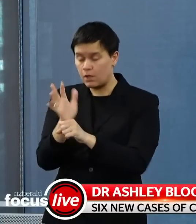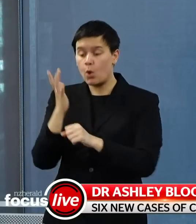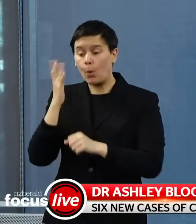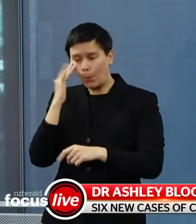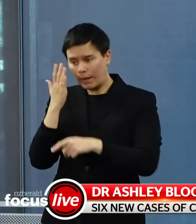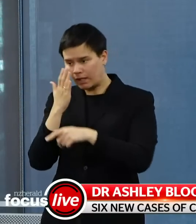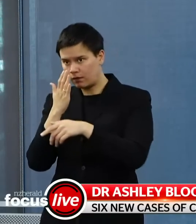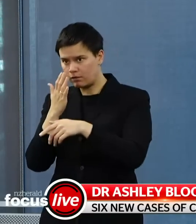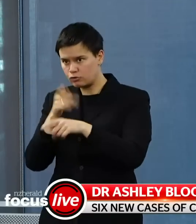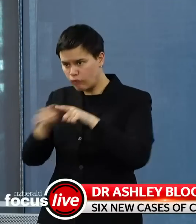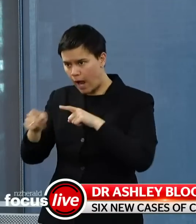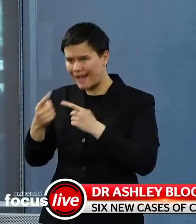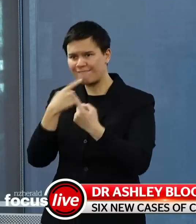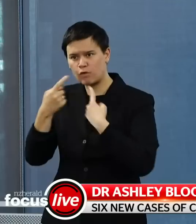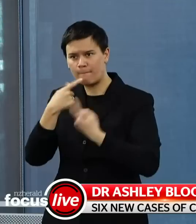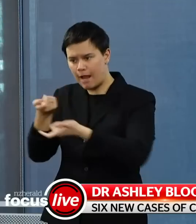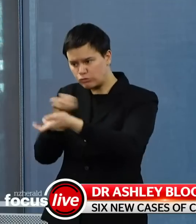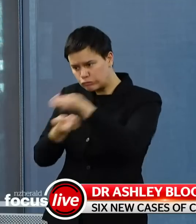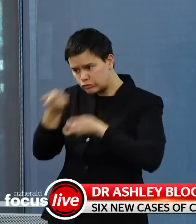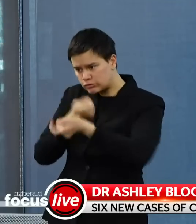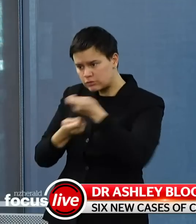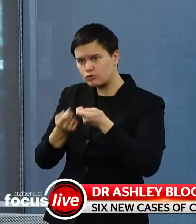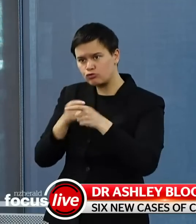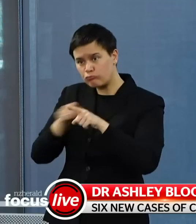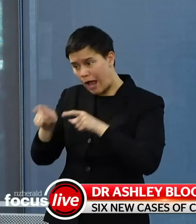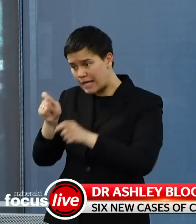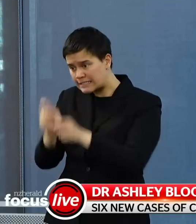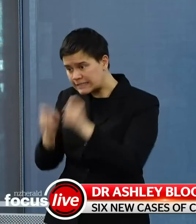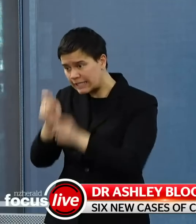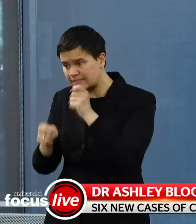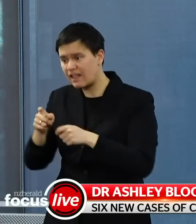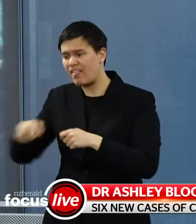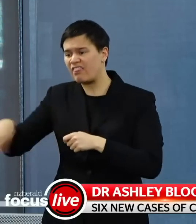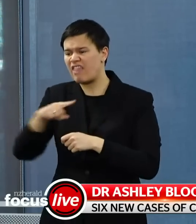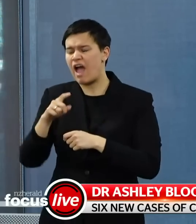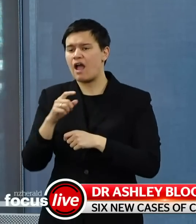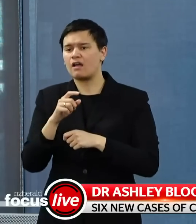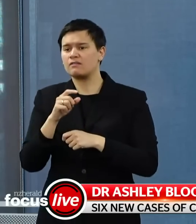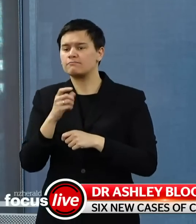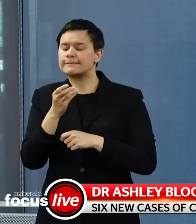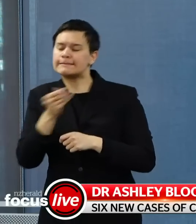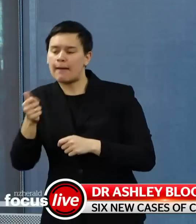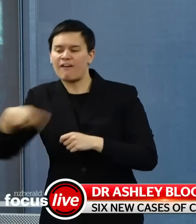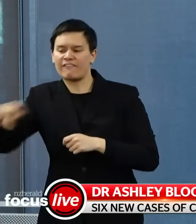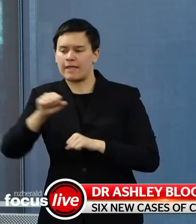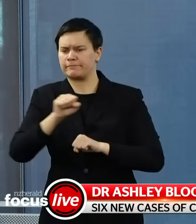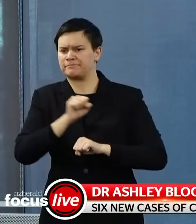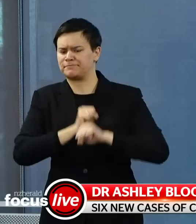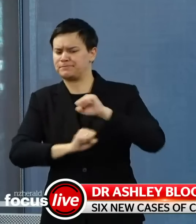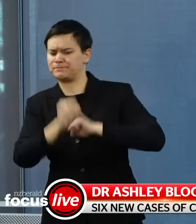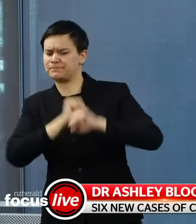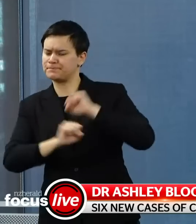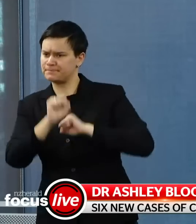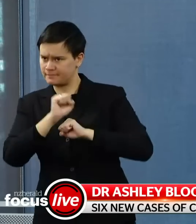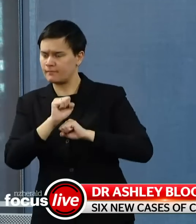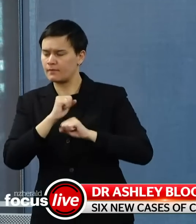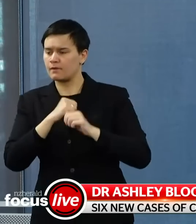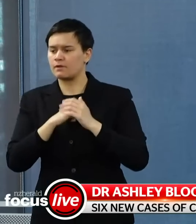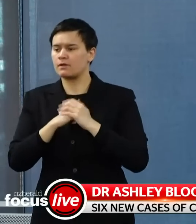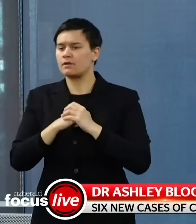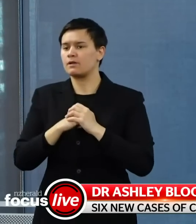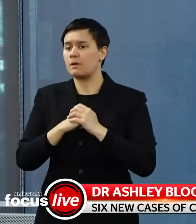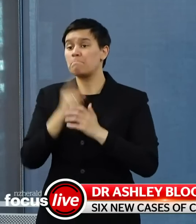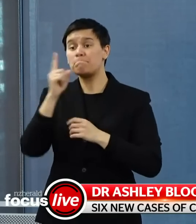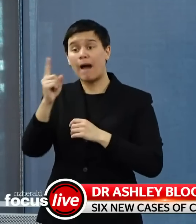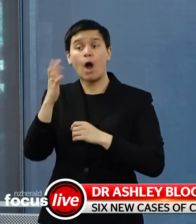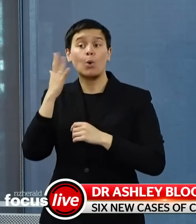to engage and or be tested. That was quickly overcome once we worked with the Maori, or the Public Health Unit worked with the